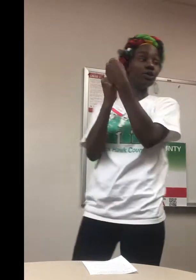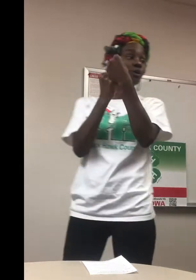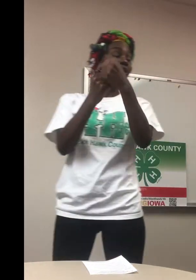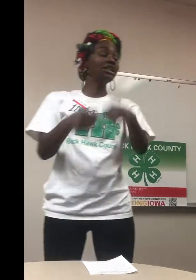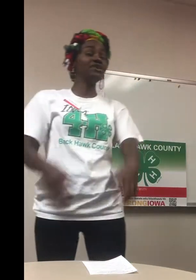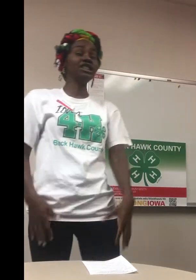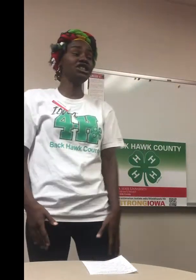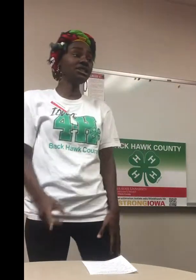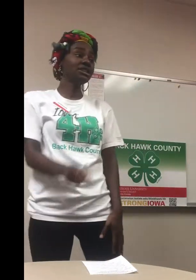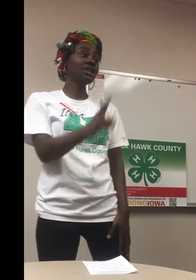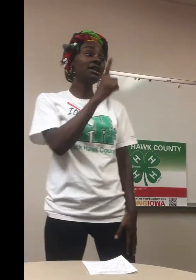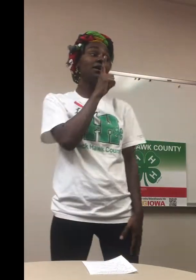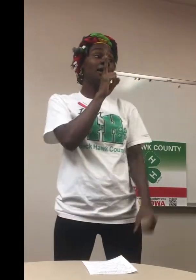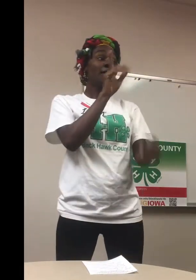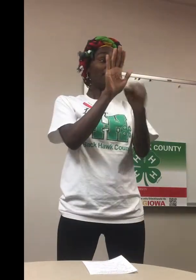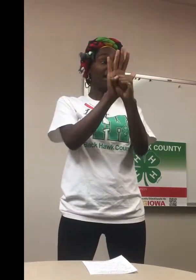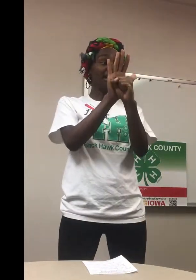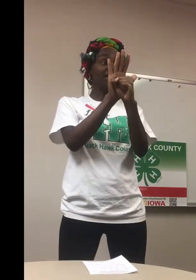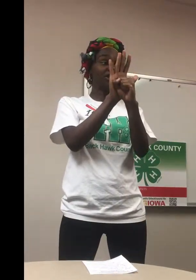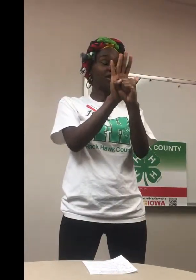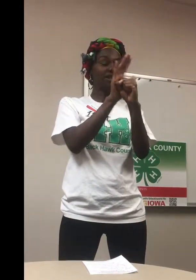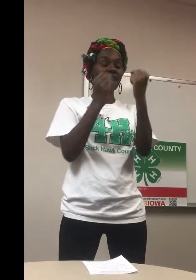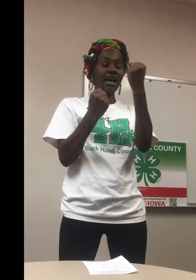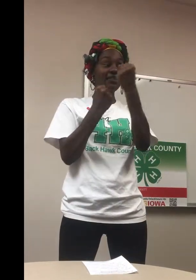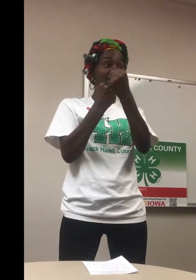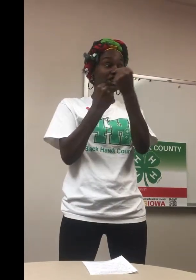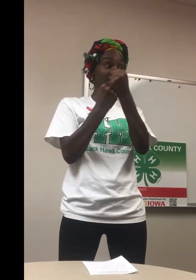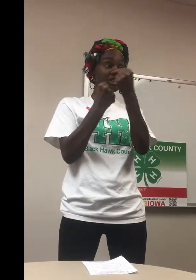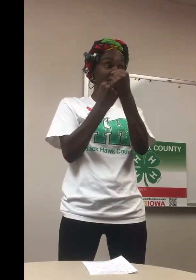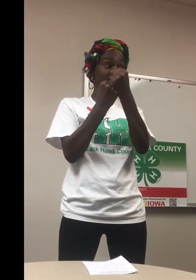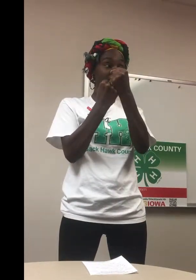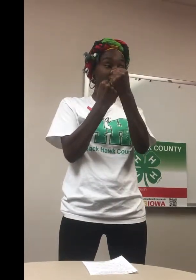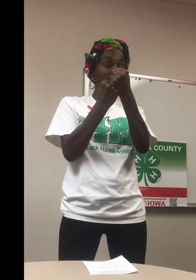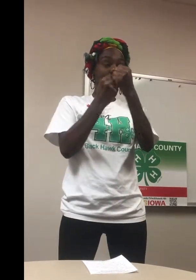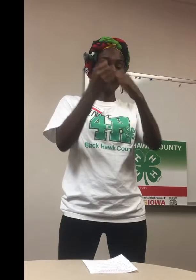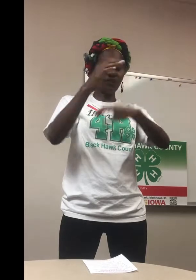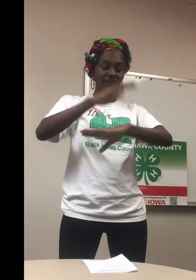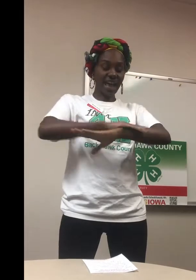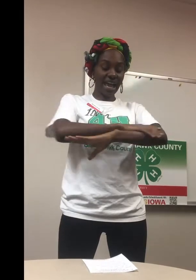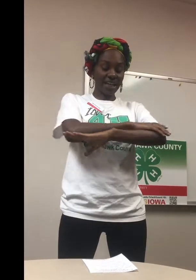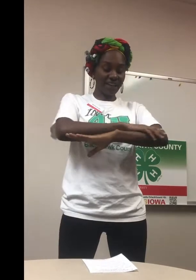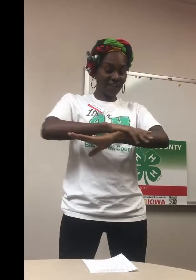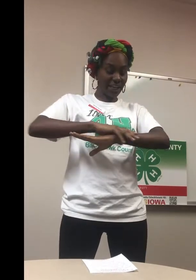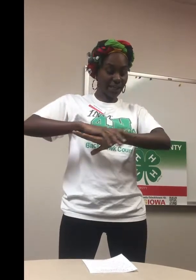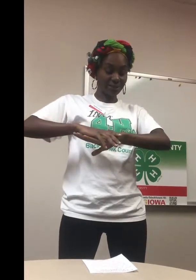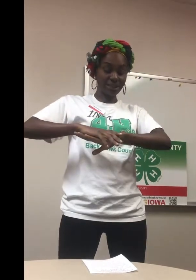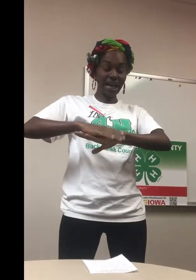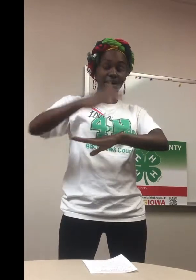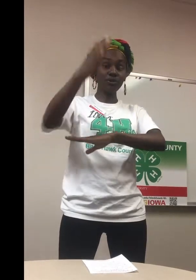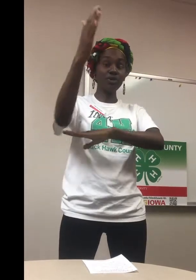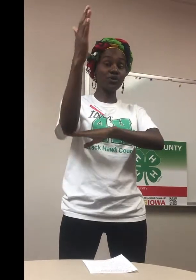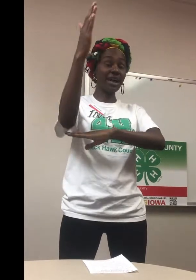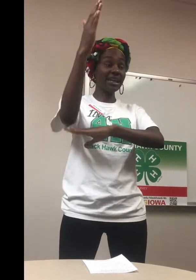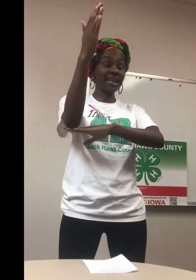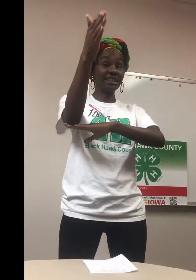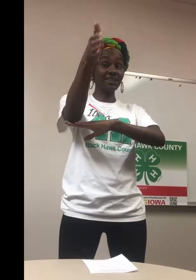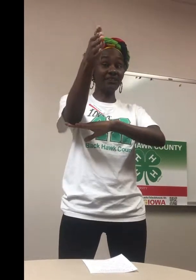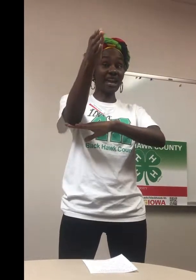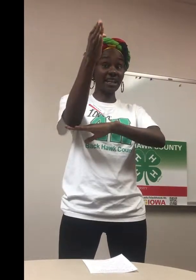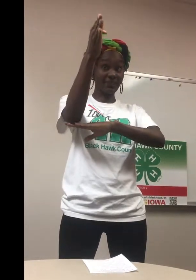So Pledge of Allegiance, Pledge of Allegiance to the flag. Left hand comes down, right hand is the flag. The